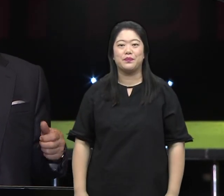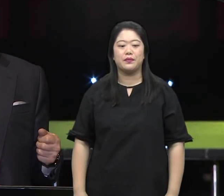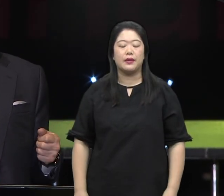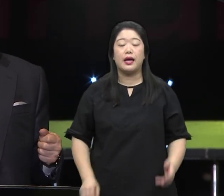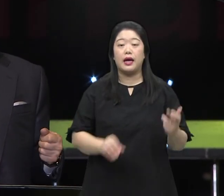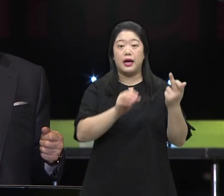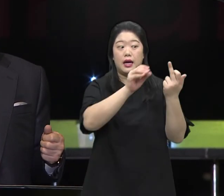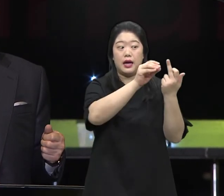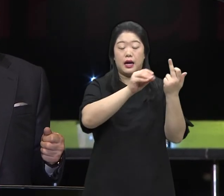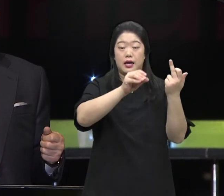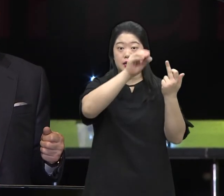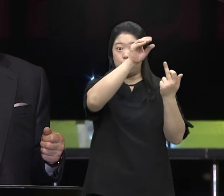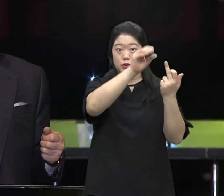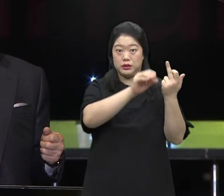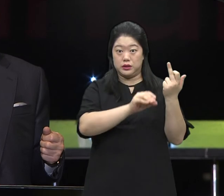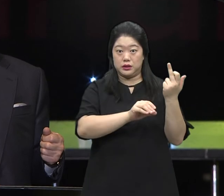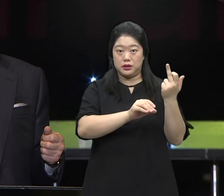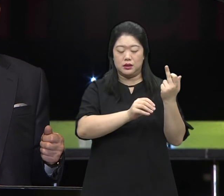And give your confession of Calvary.